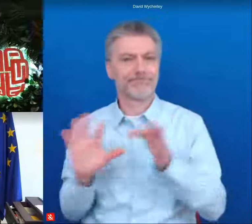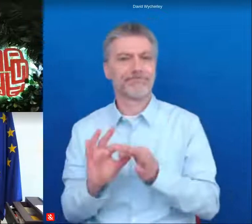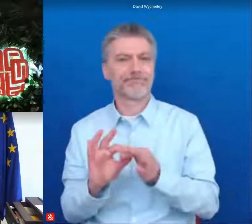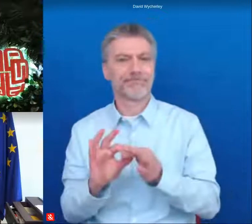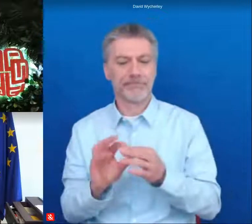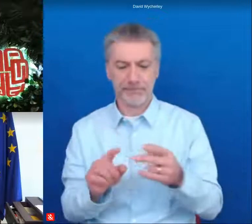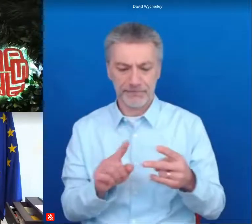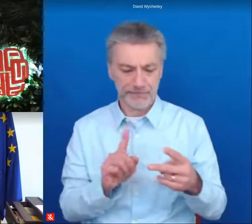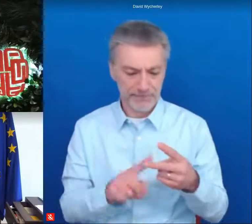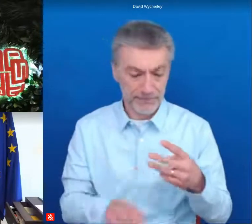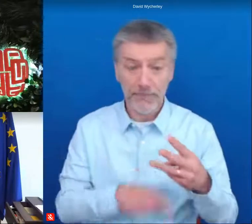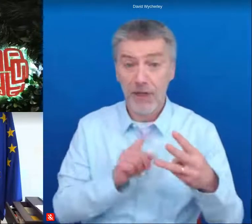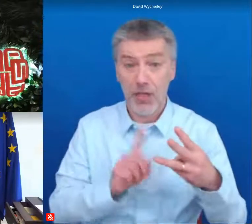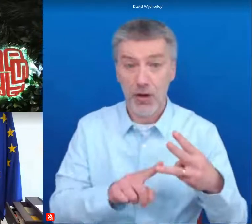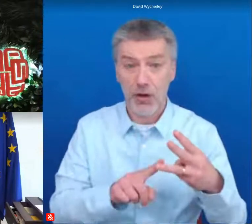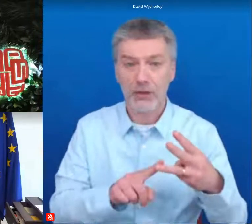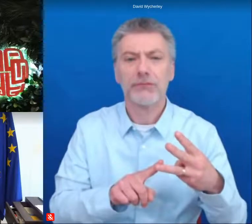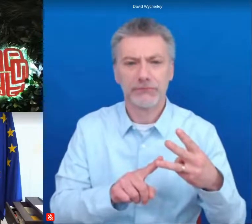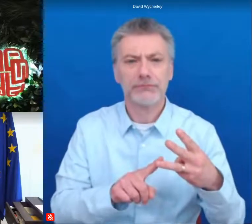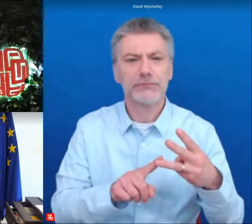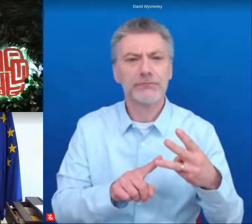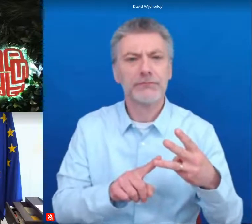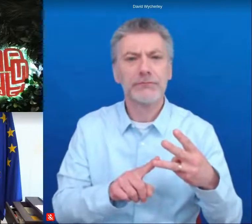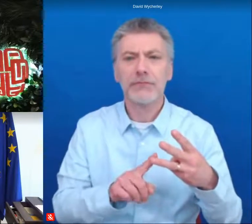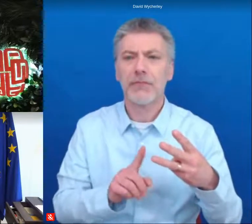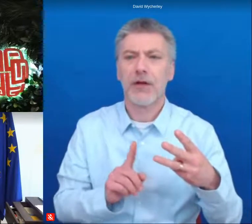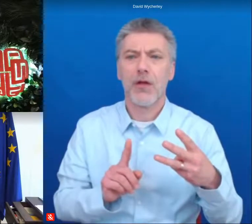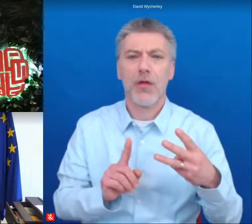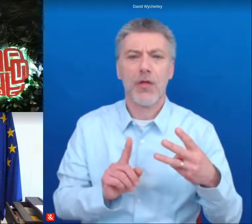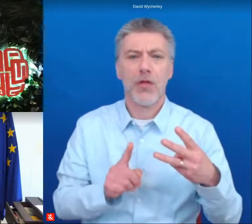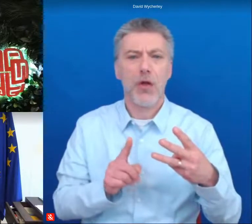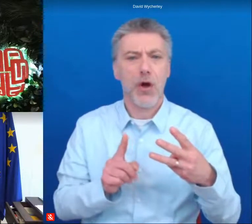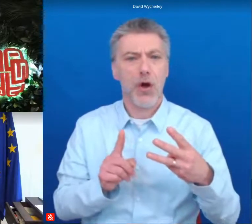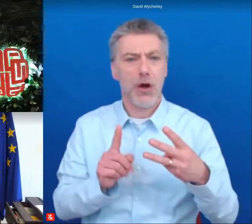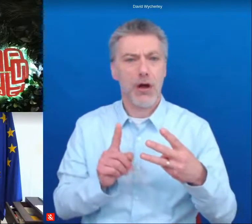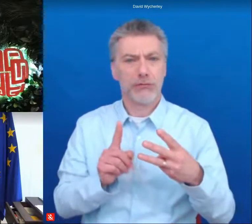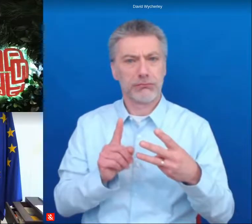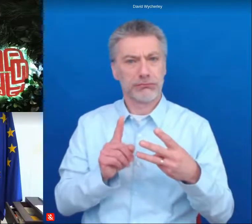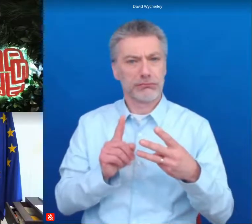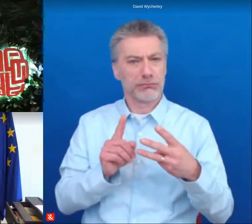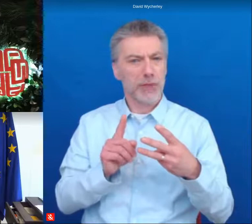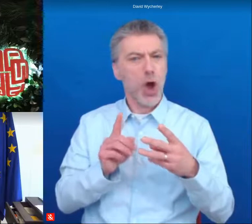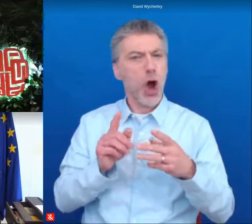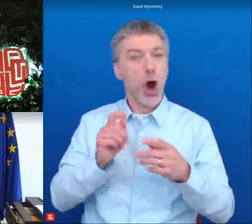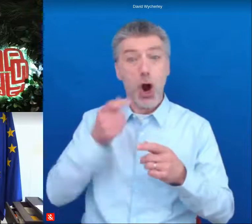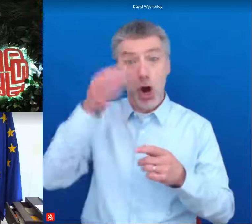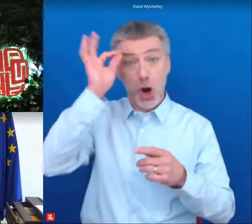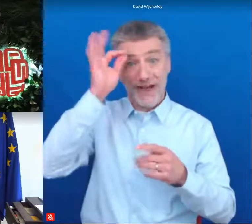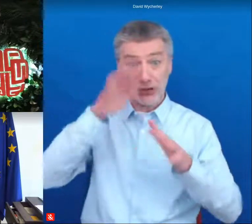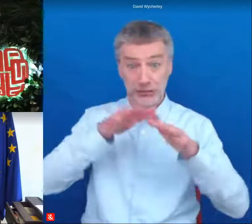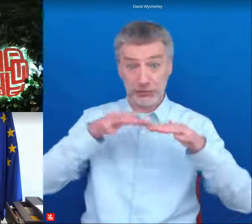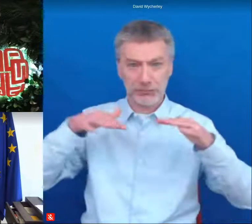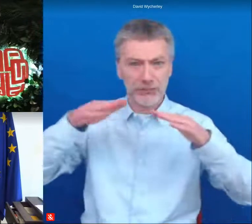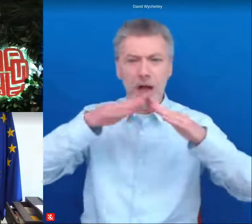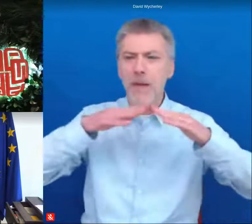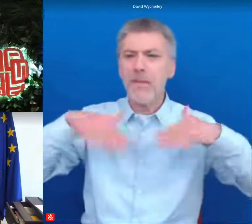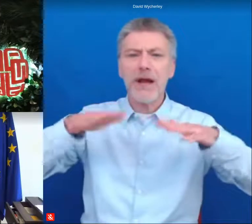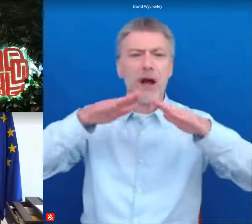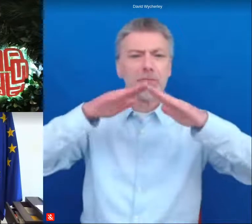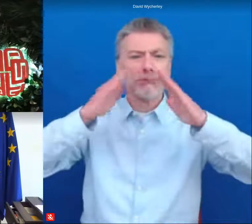can we make territorial cohesion an horizontal european union priority